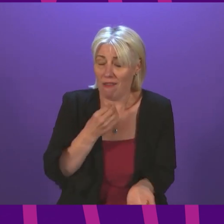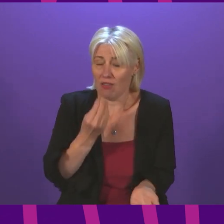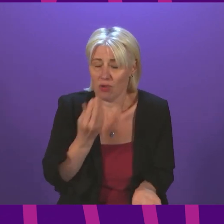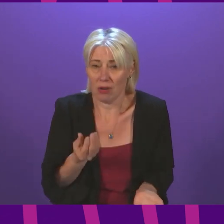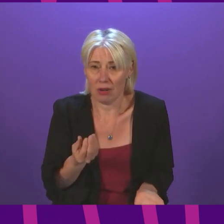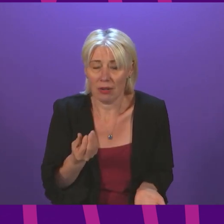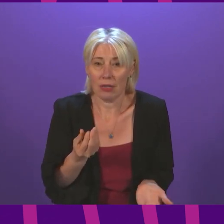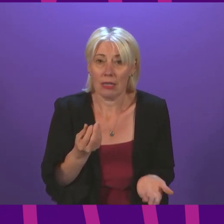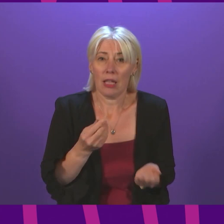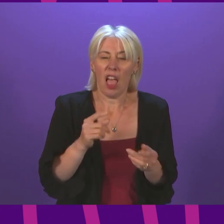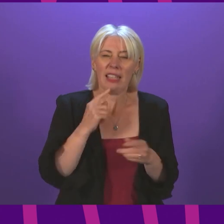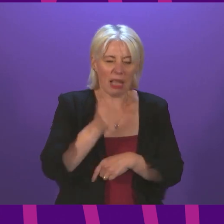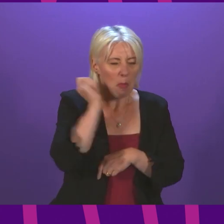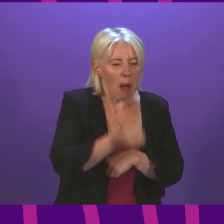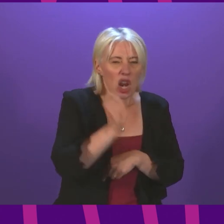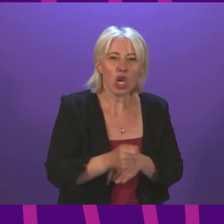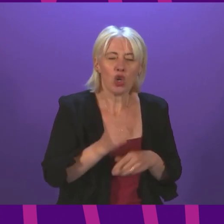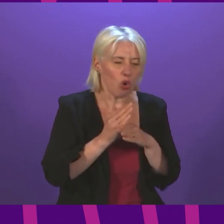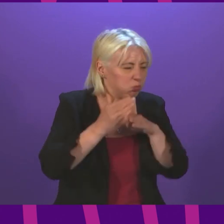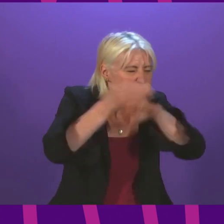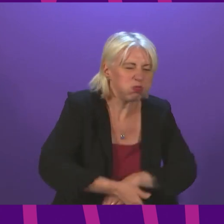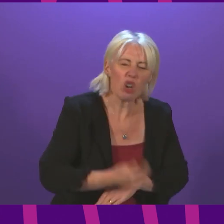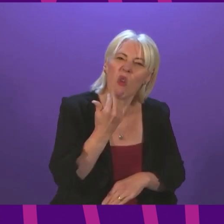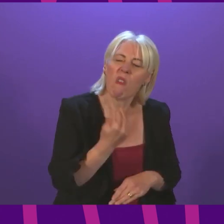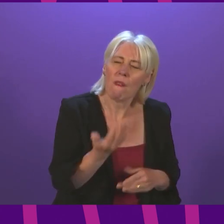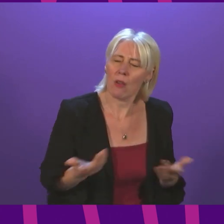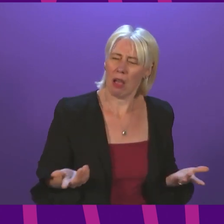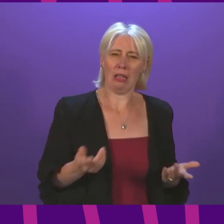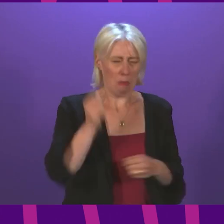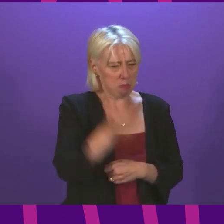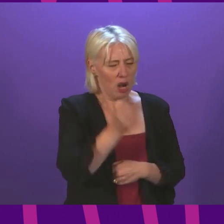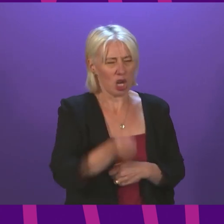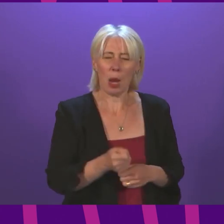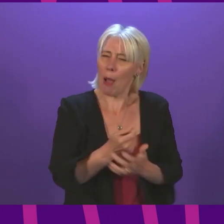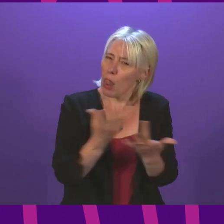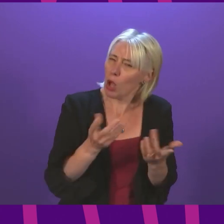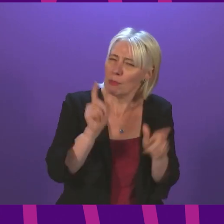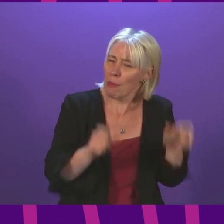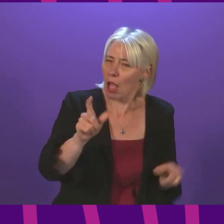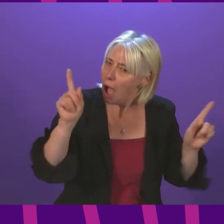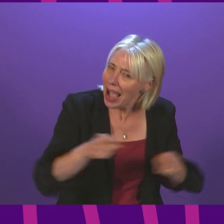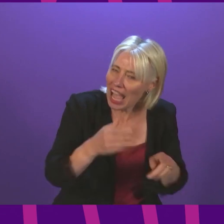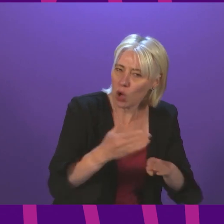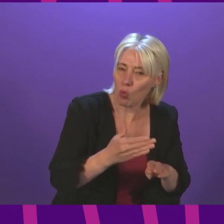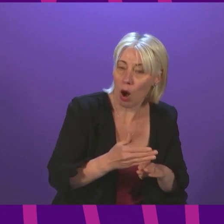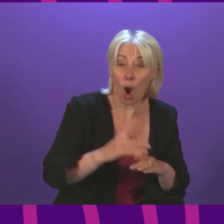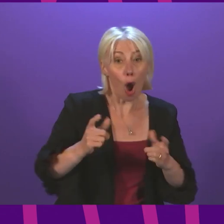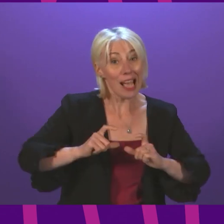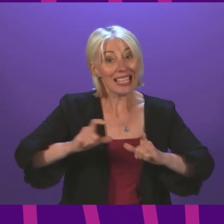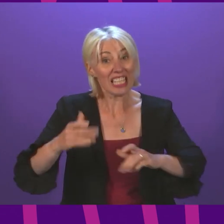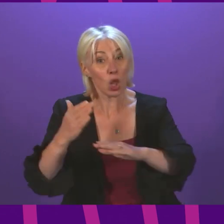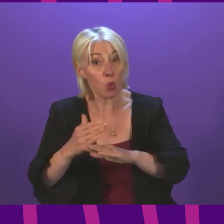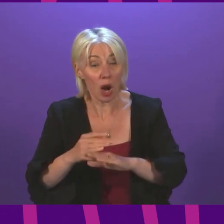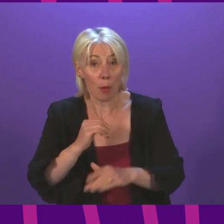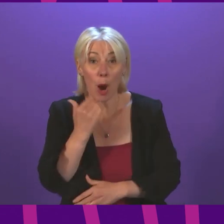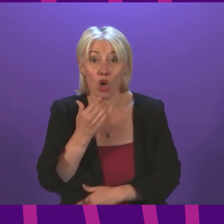for not working hard enough and ignoring the fact that many in this country cannot work or are working and still not earning enough to live